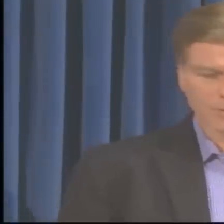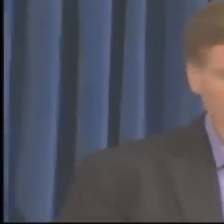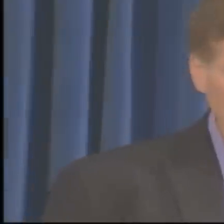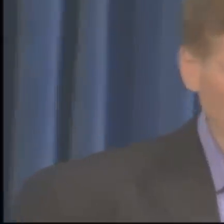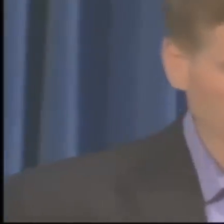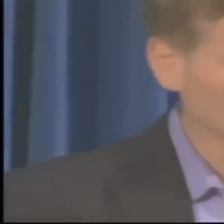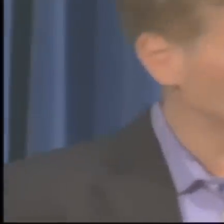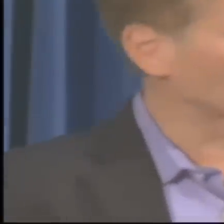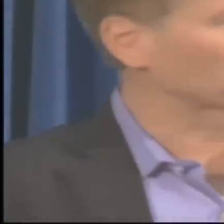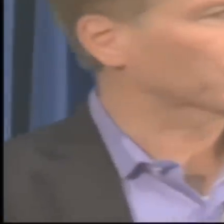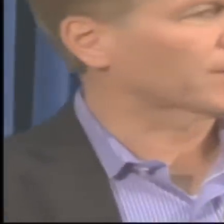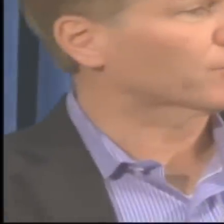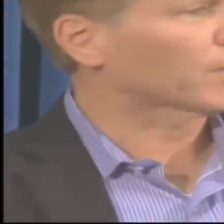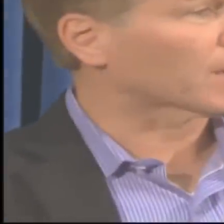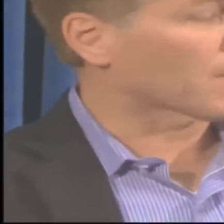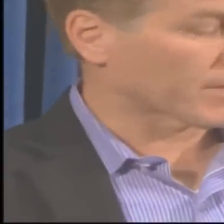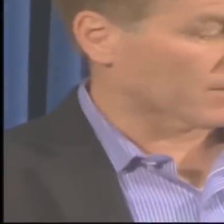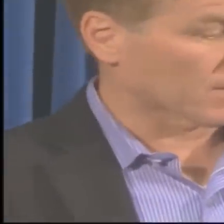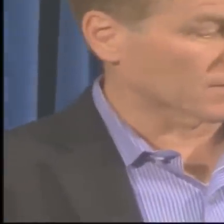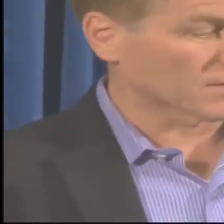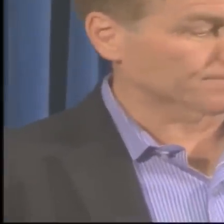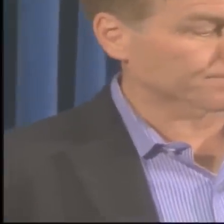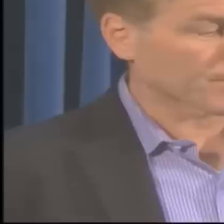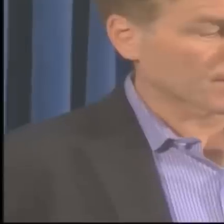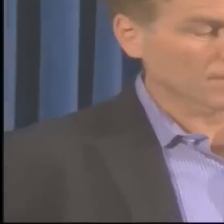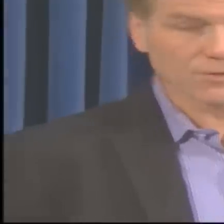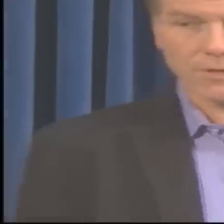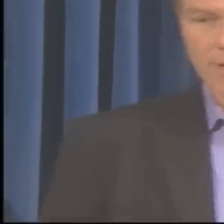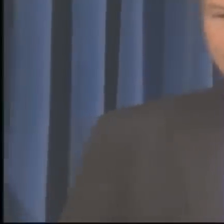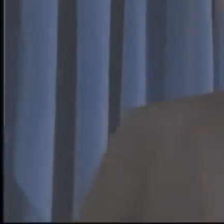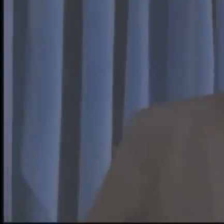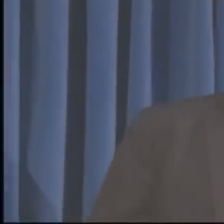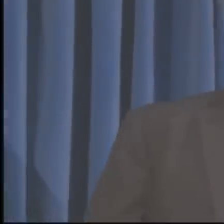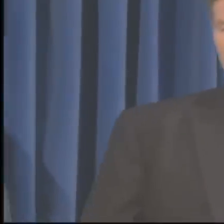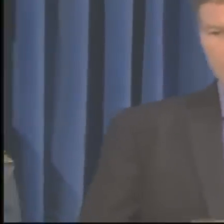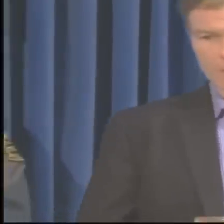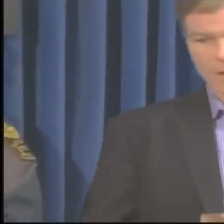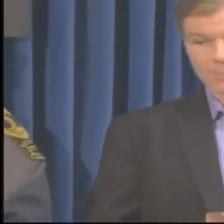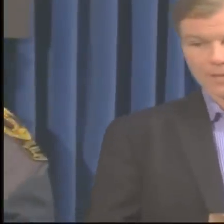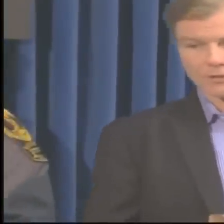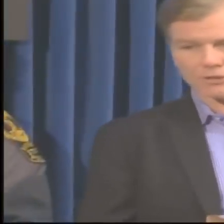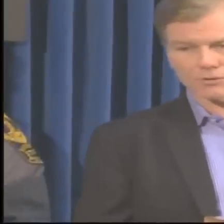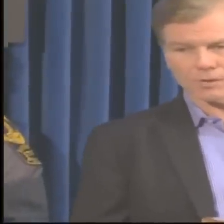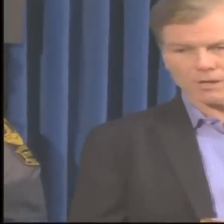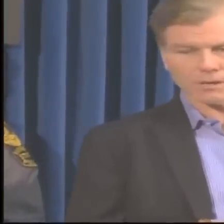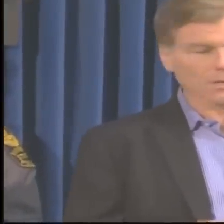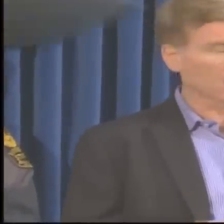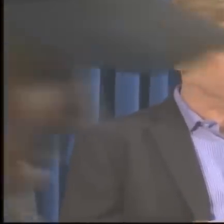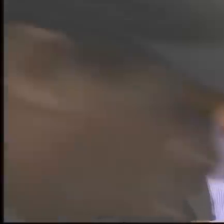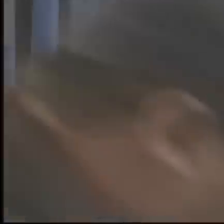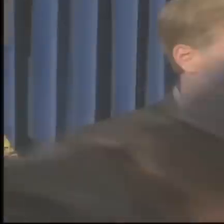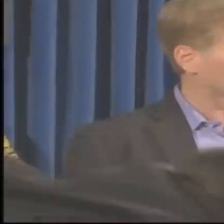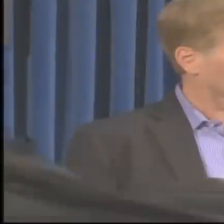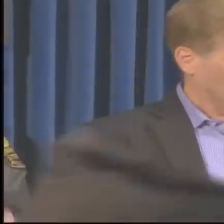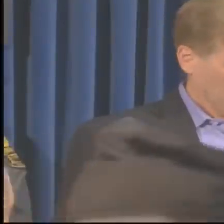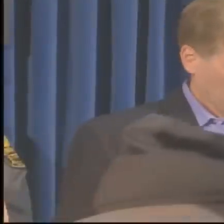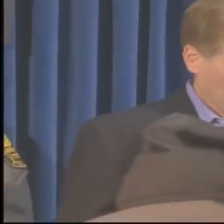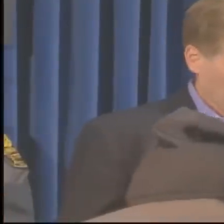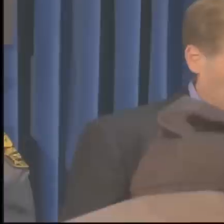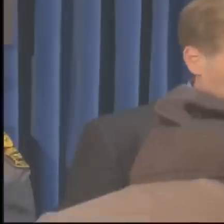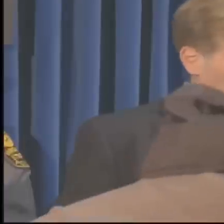Good afternoon, and we appreciate everybody coming here on Sunday afternoon to be able to update you on the